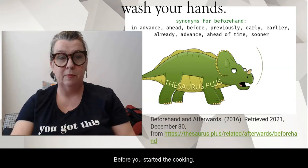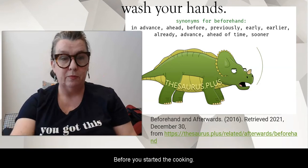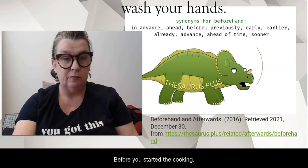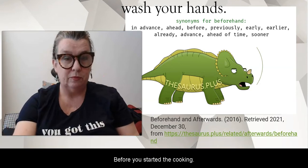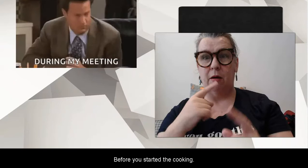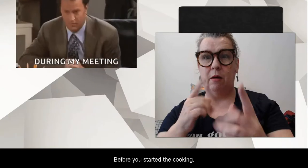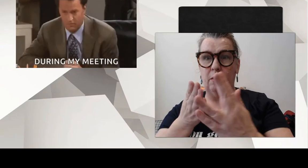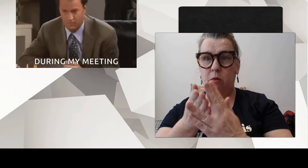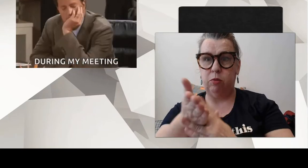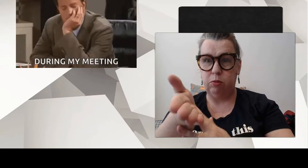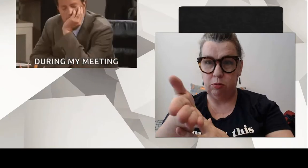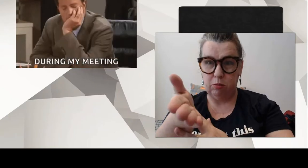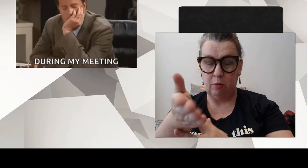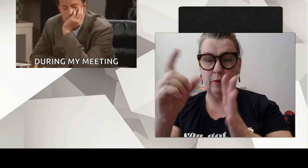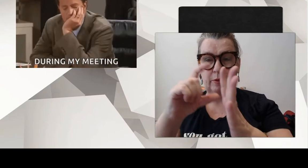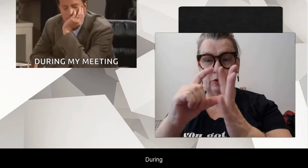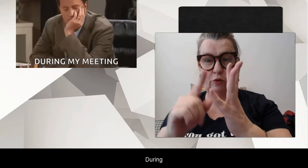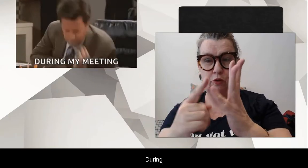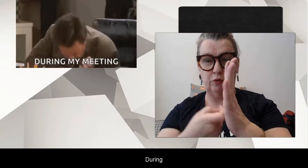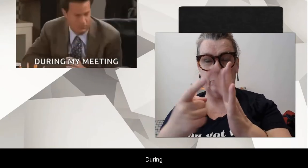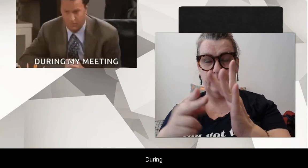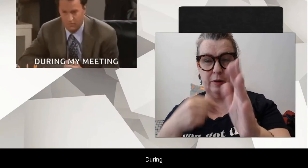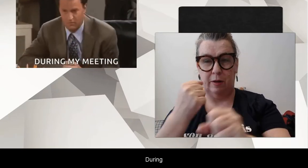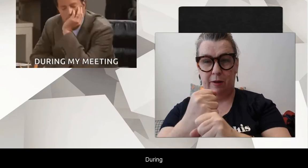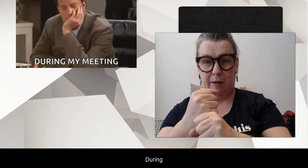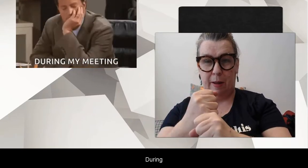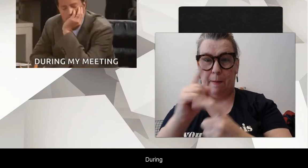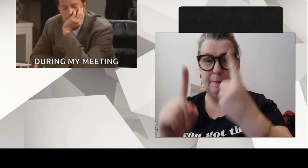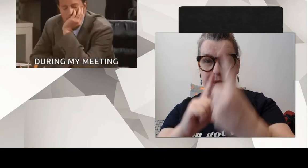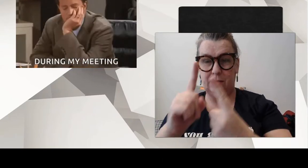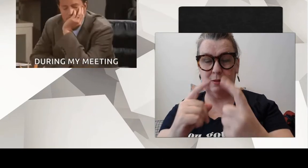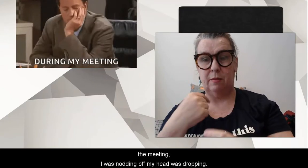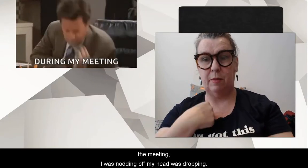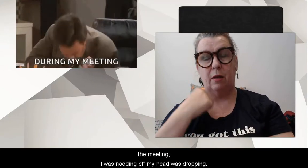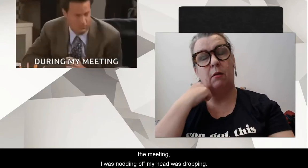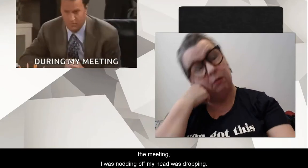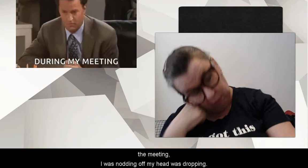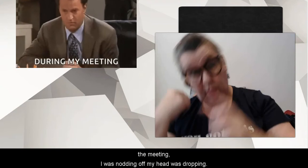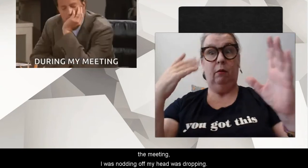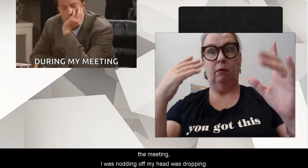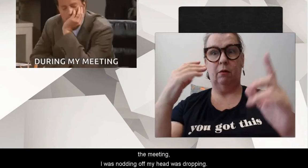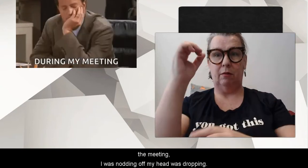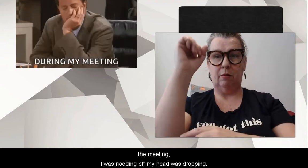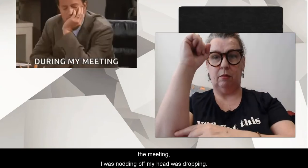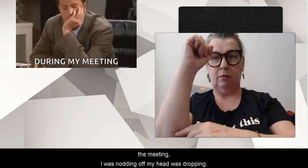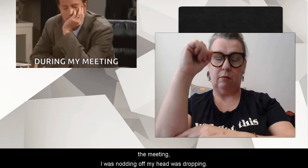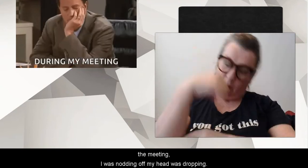started the cooking. Now through, during the meeting, I was nodding off.